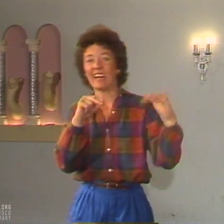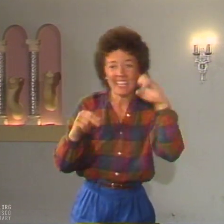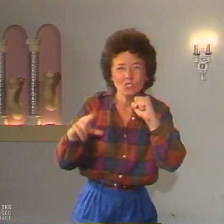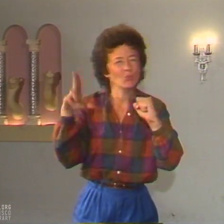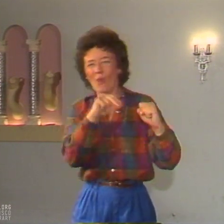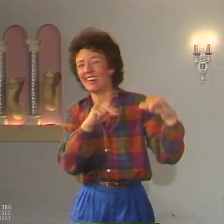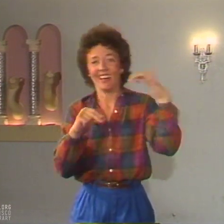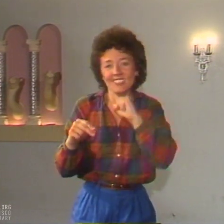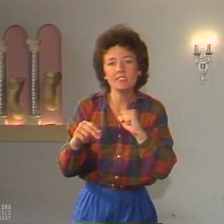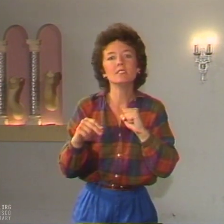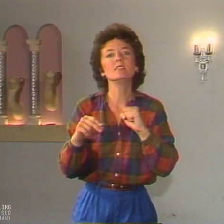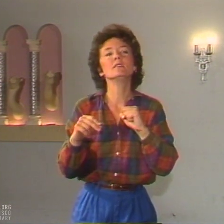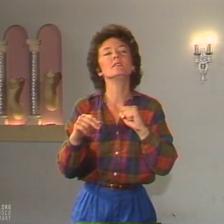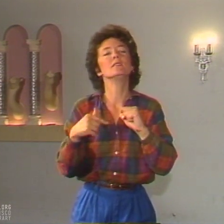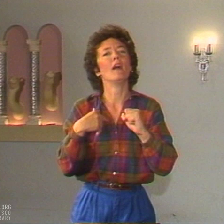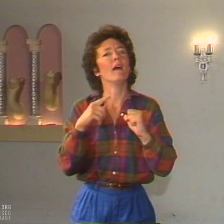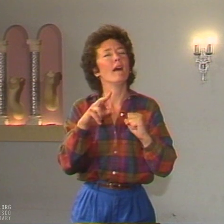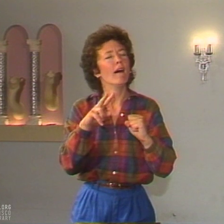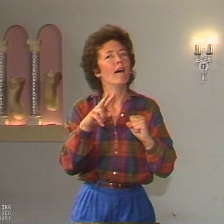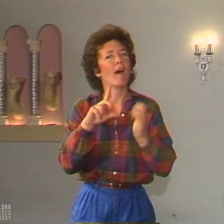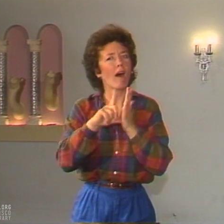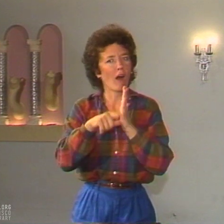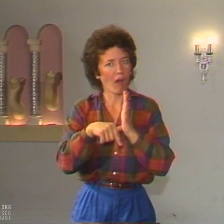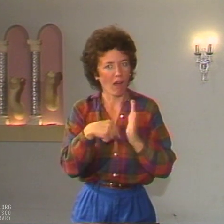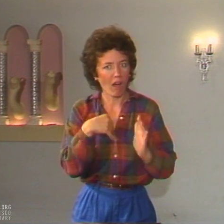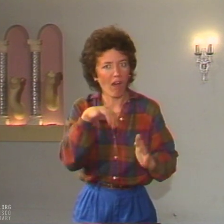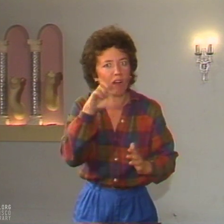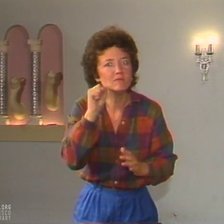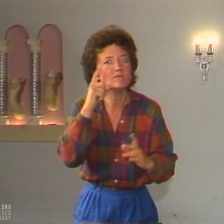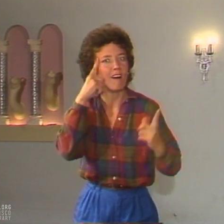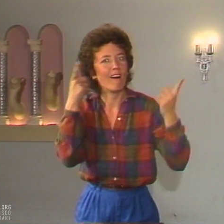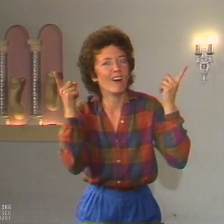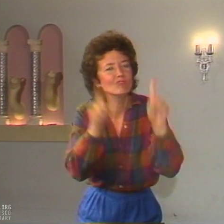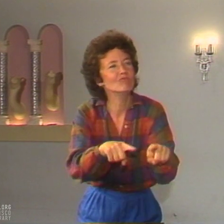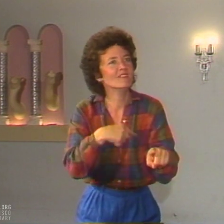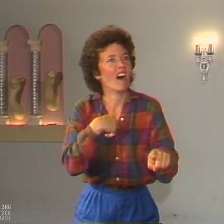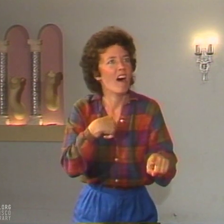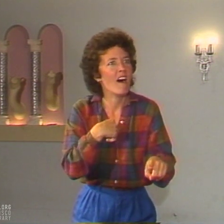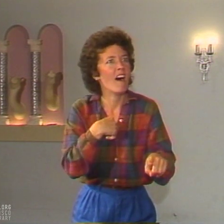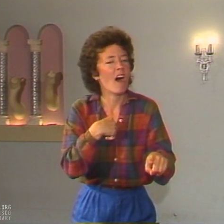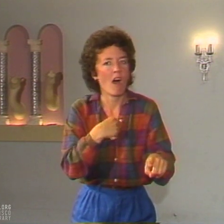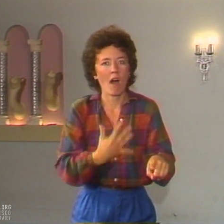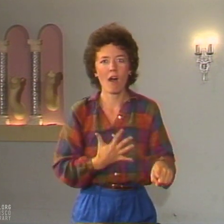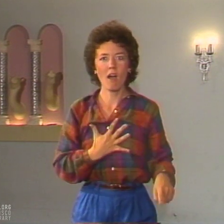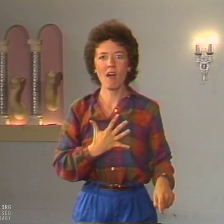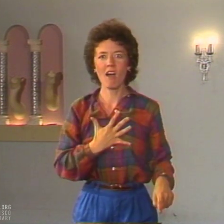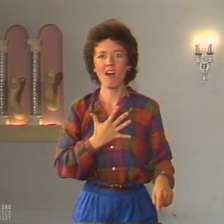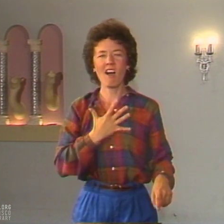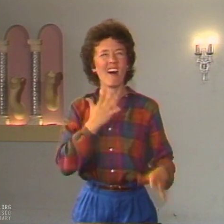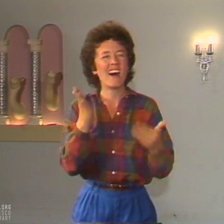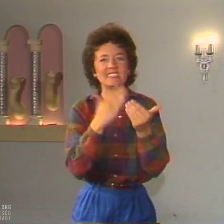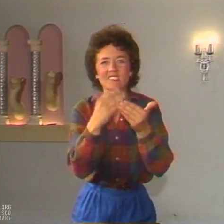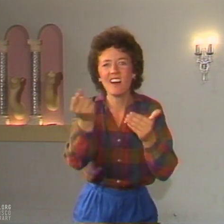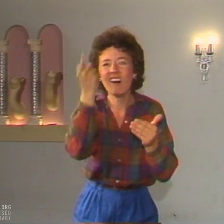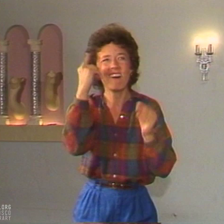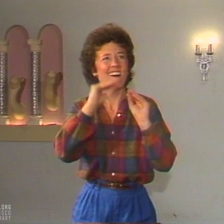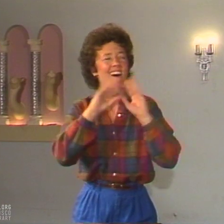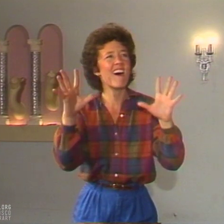We debated this issue throughout the semester. Yes, it is. No, it isn't. Yes, it is. No, it isn't. Until finally, I understood his point.